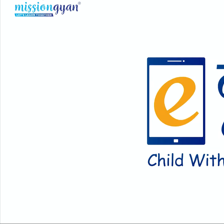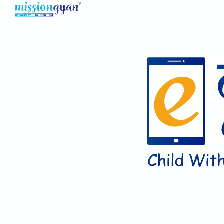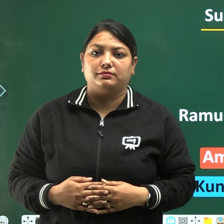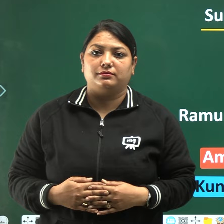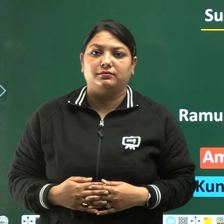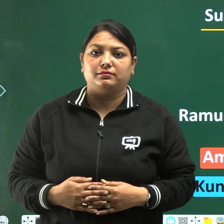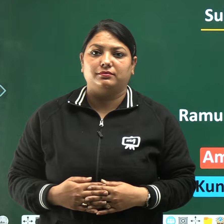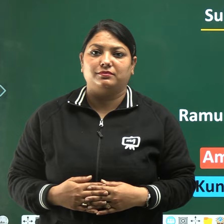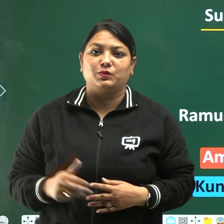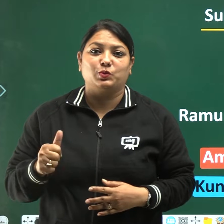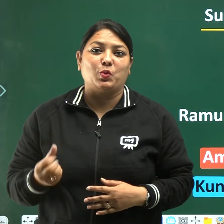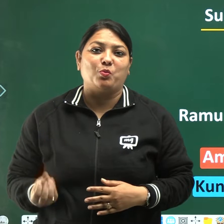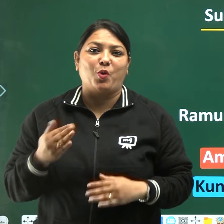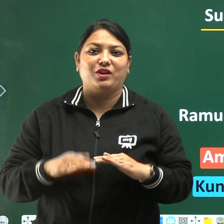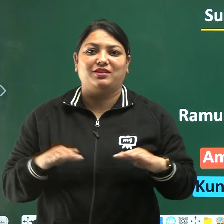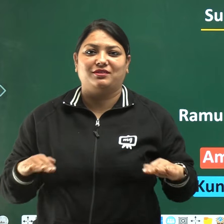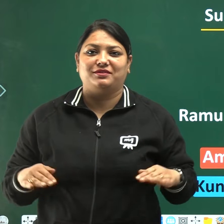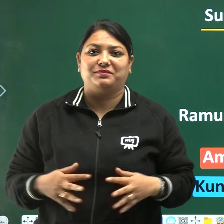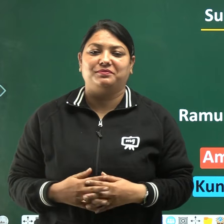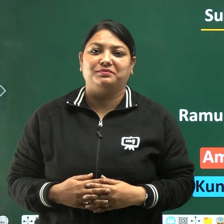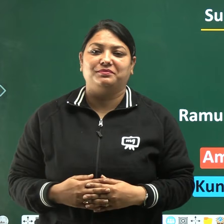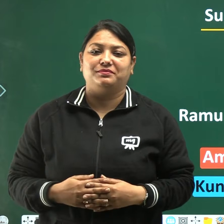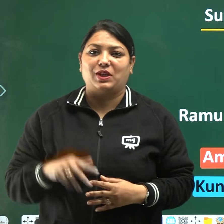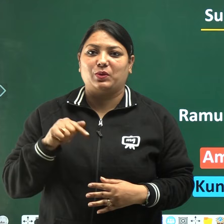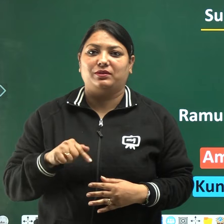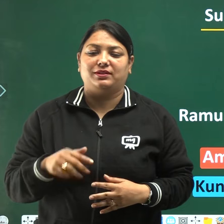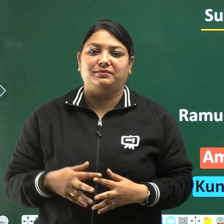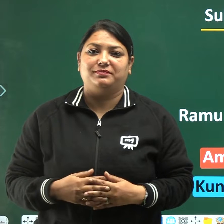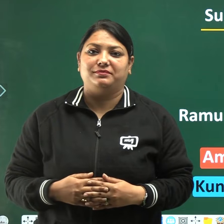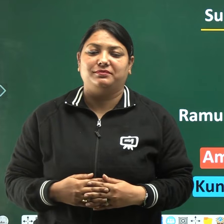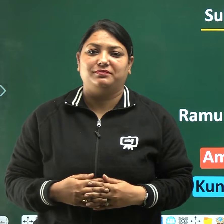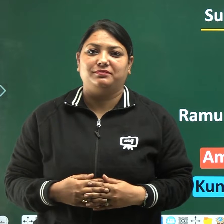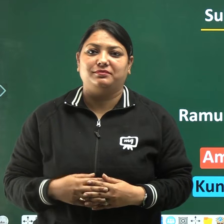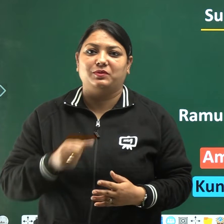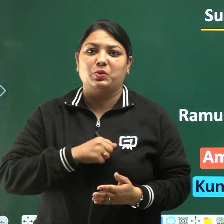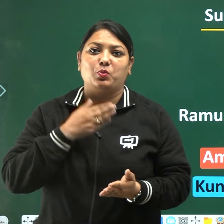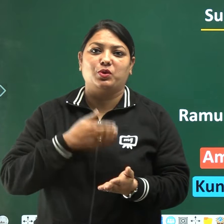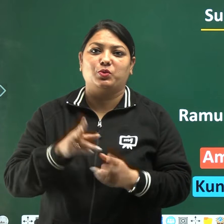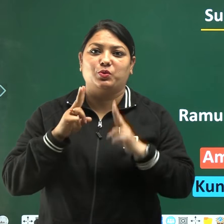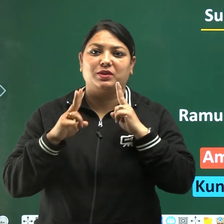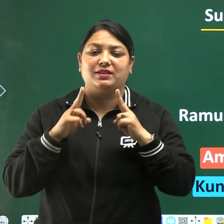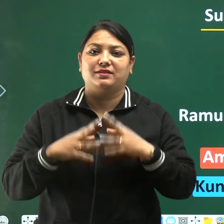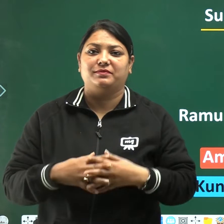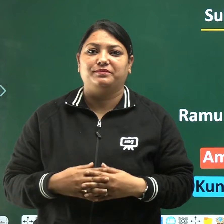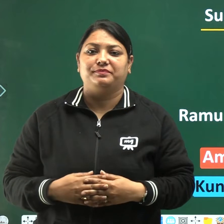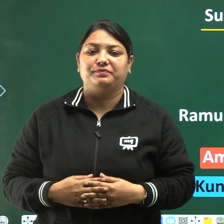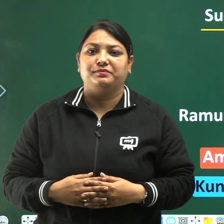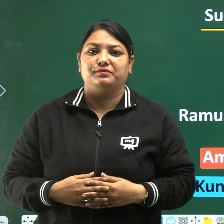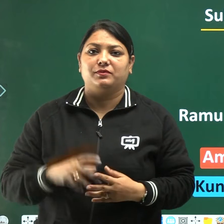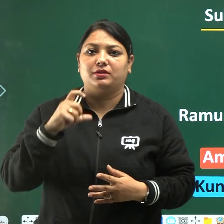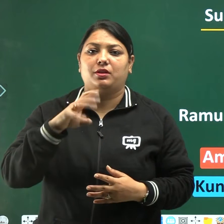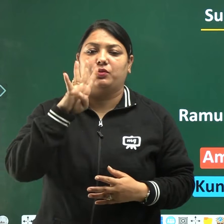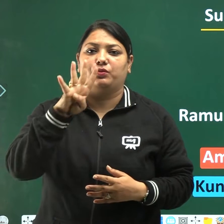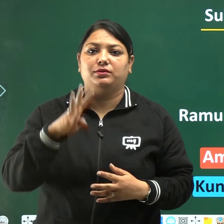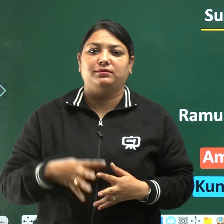Good morning children, today we are going to discuss class